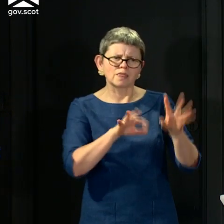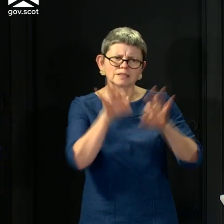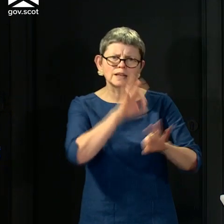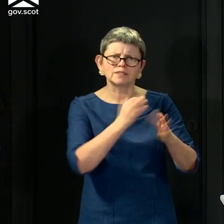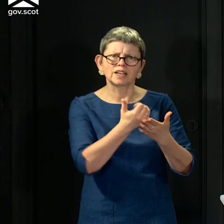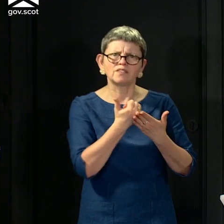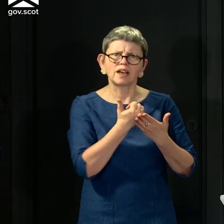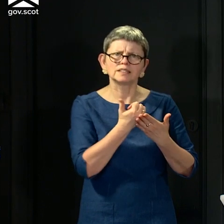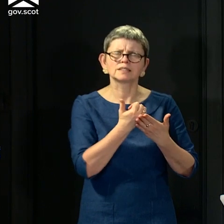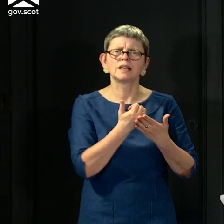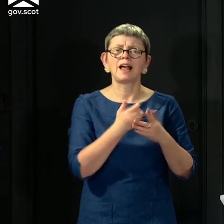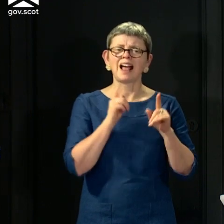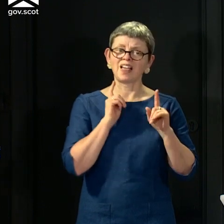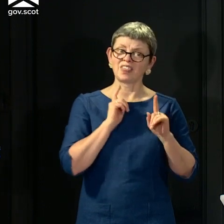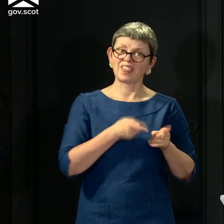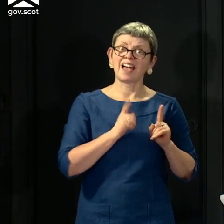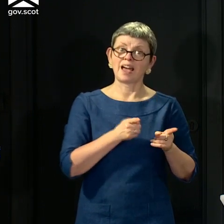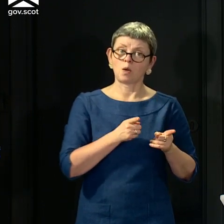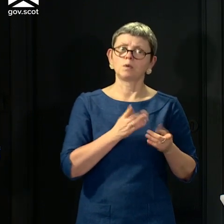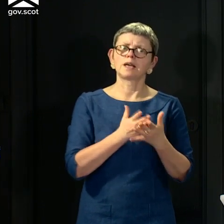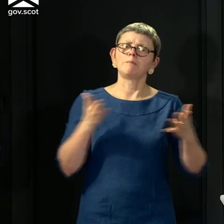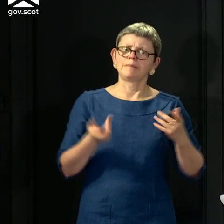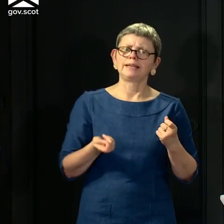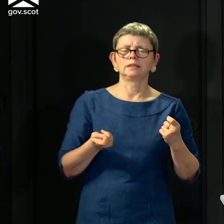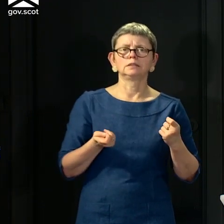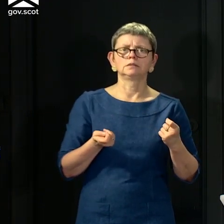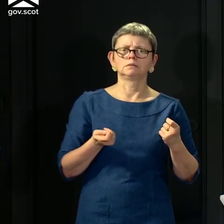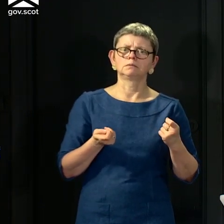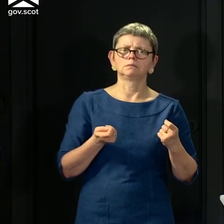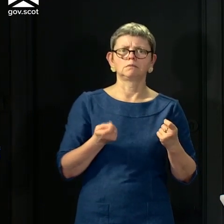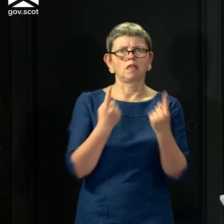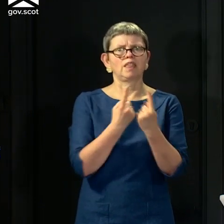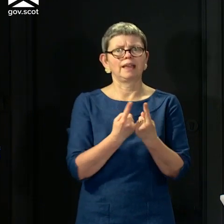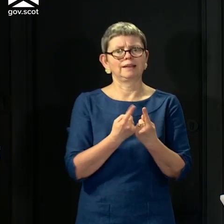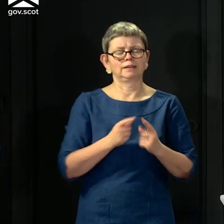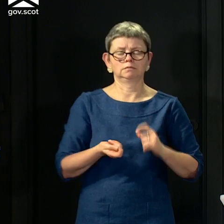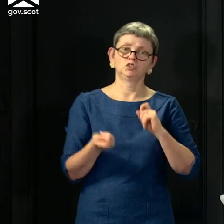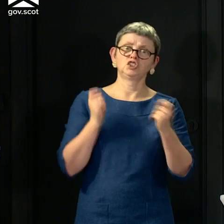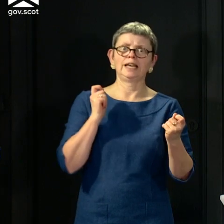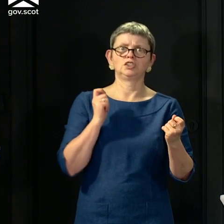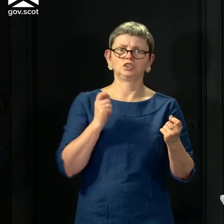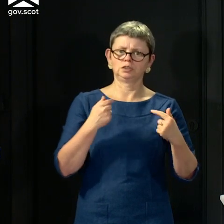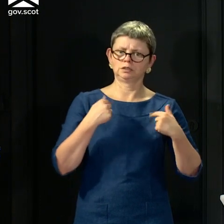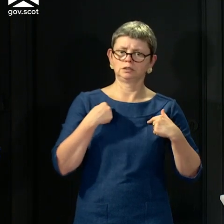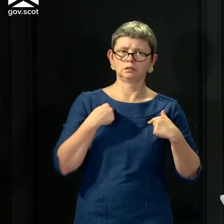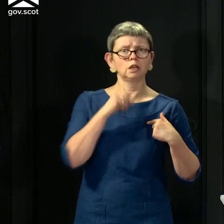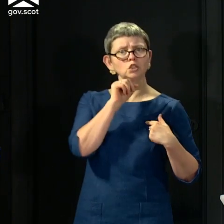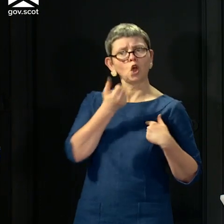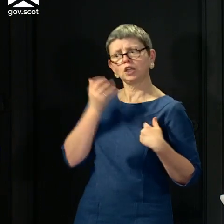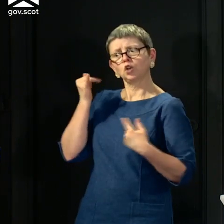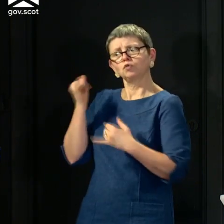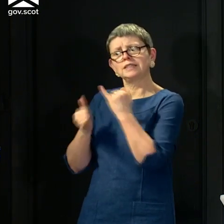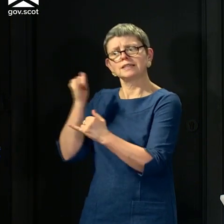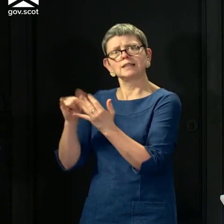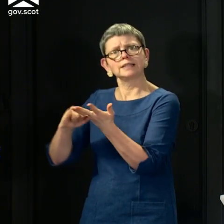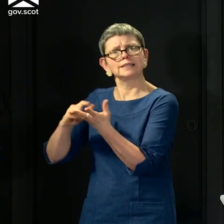I guess that was a significant change we made at an earlier stage, not because we were critical of what was coming out